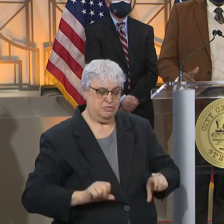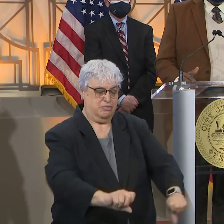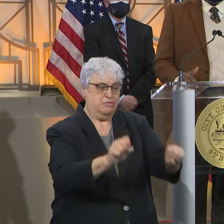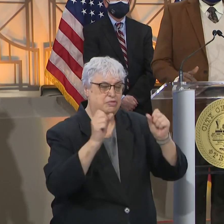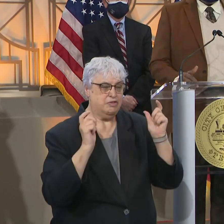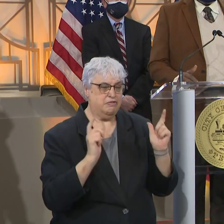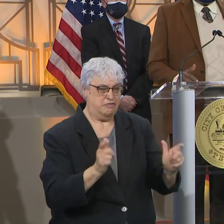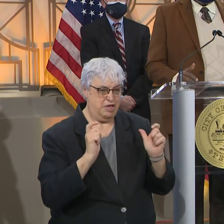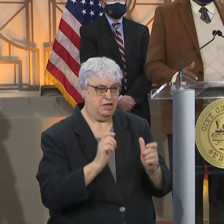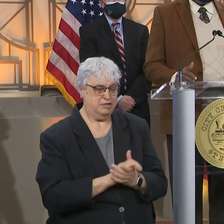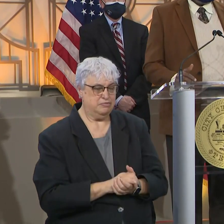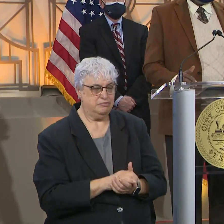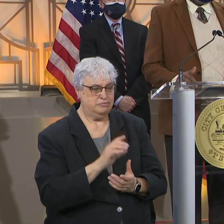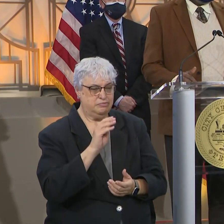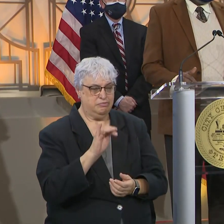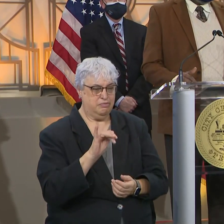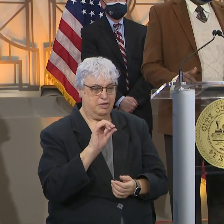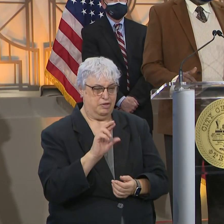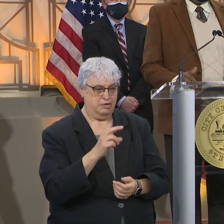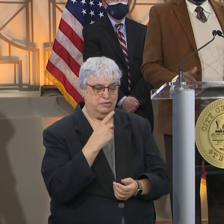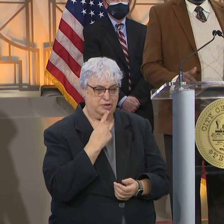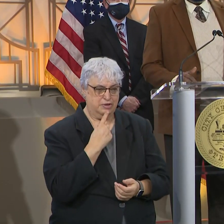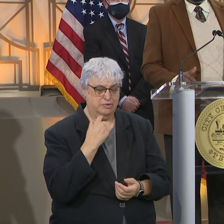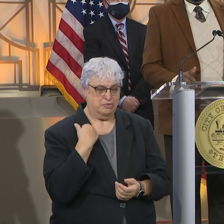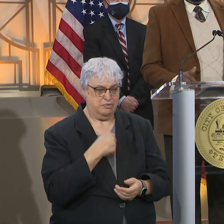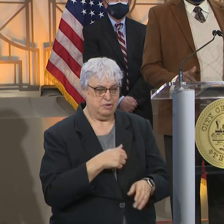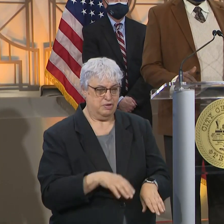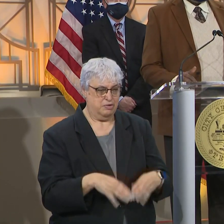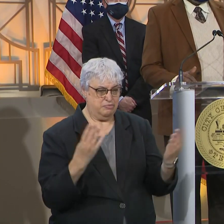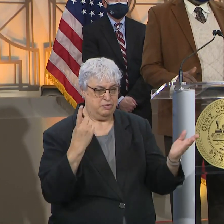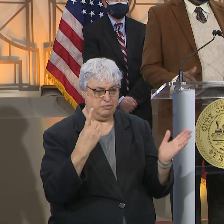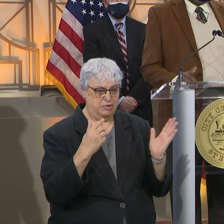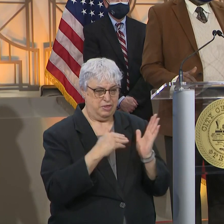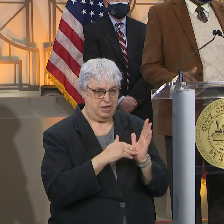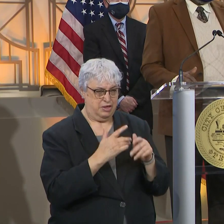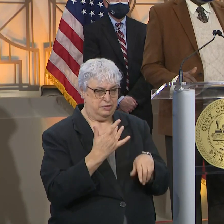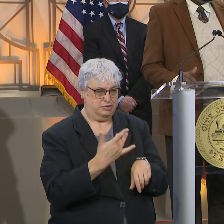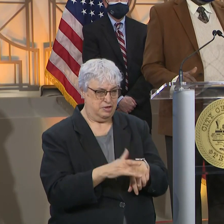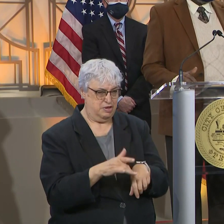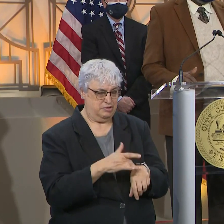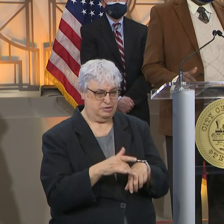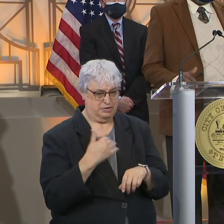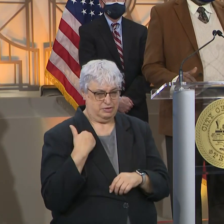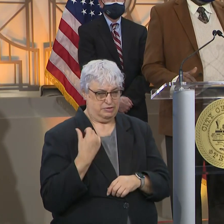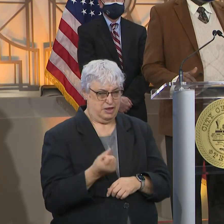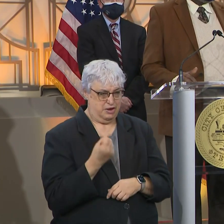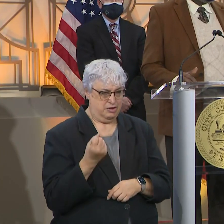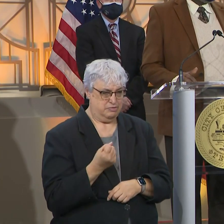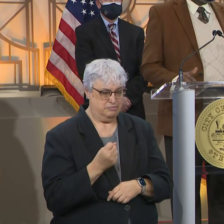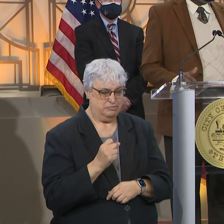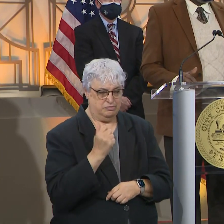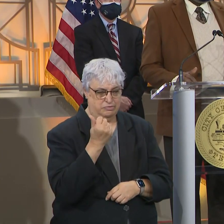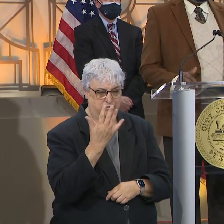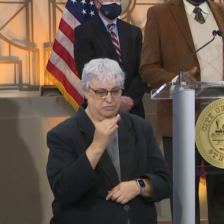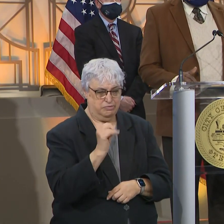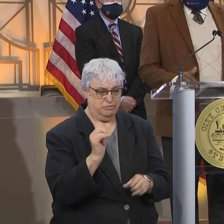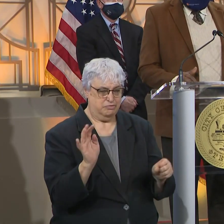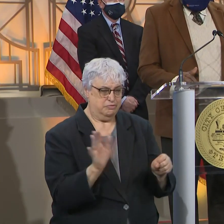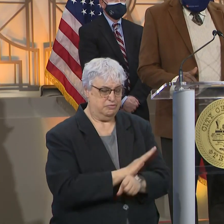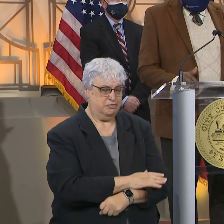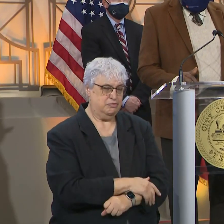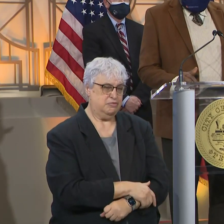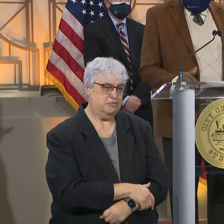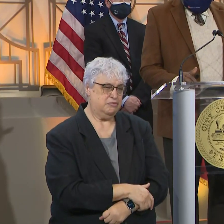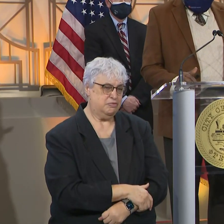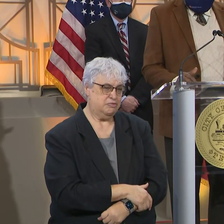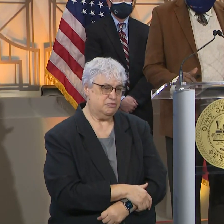quickly. As the mayor indicated, we opened up 1,000 slots on Saturday in less than 15 minutes. Those 1,000